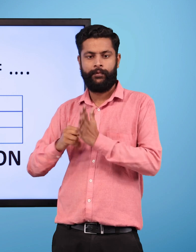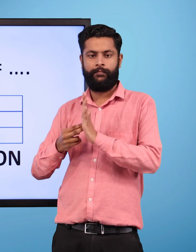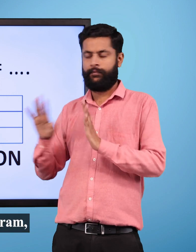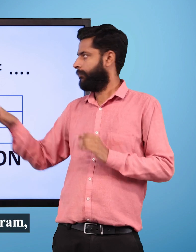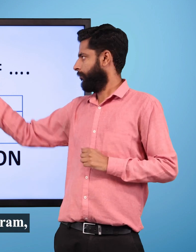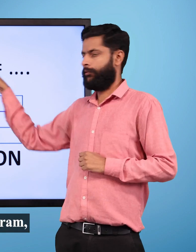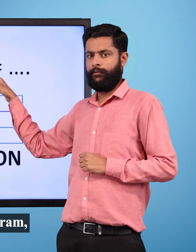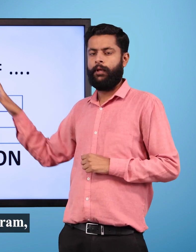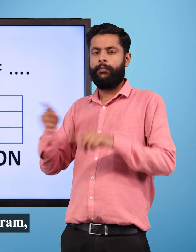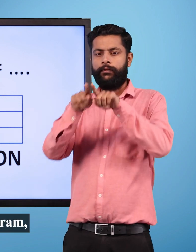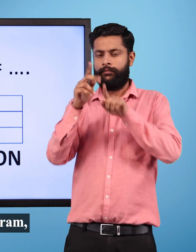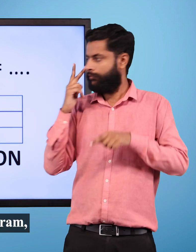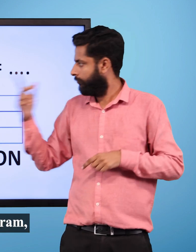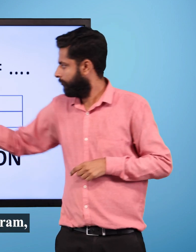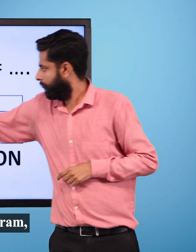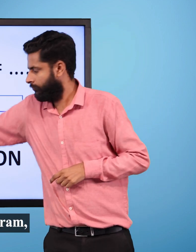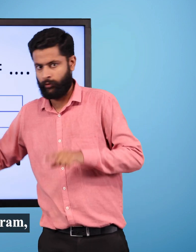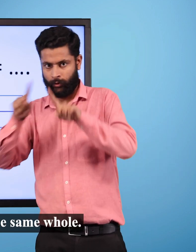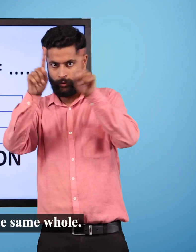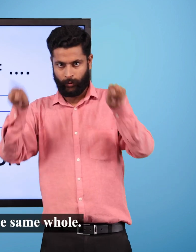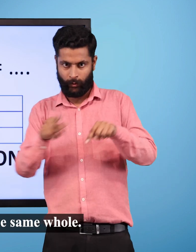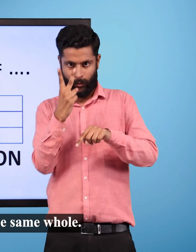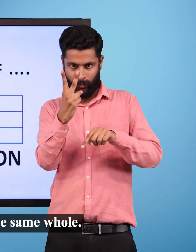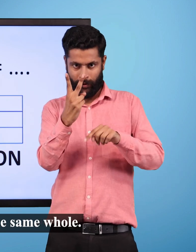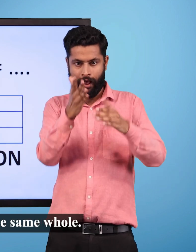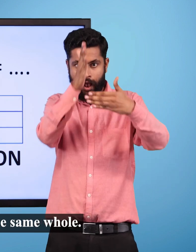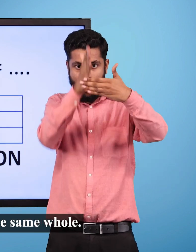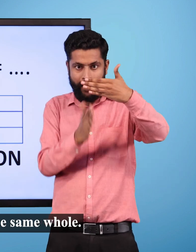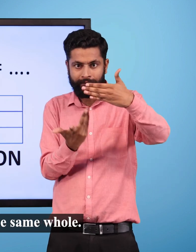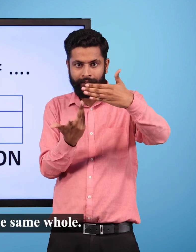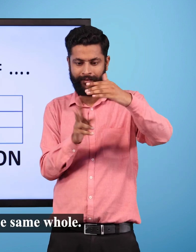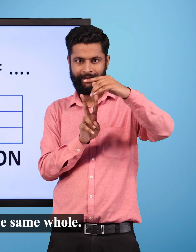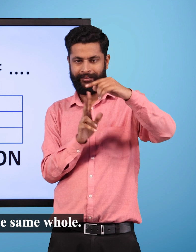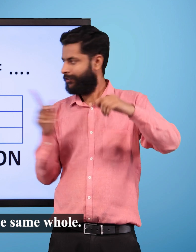If you look at them in a diagram, you can see that they represent the same whole.